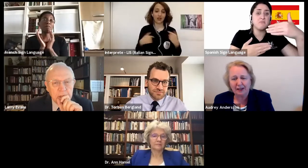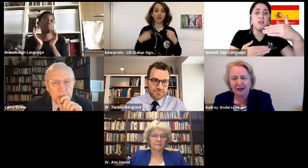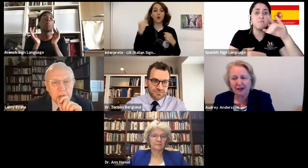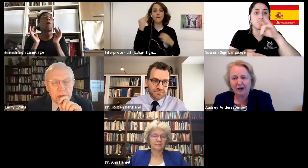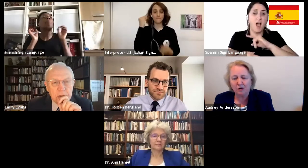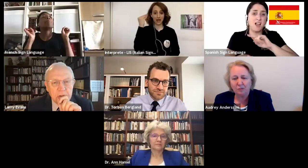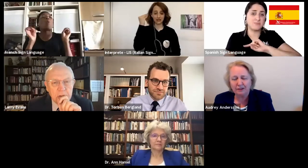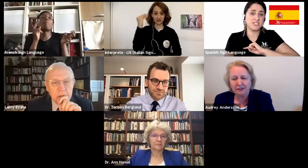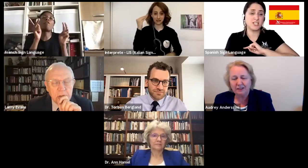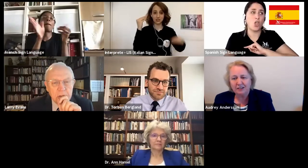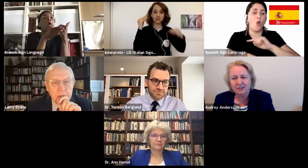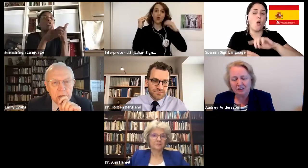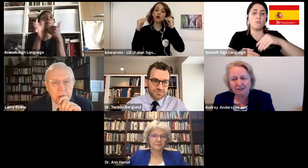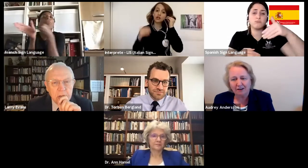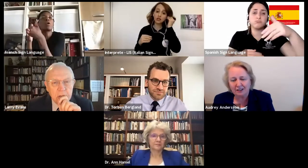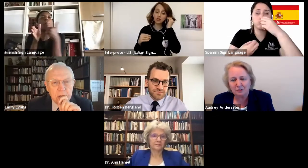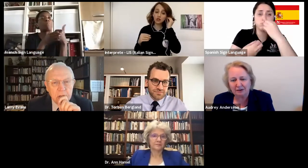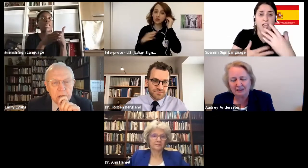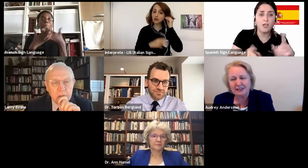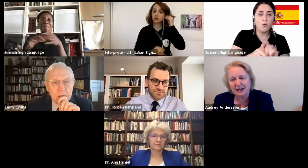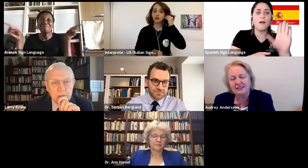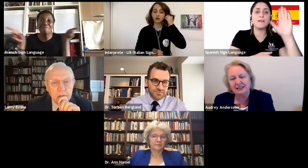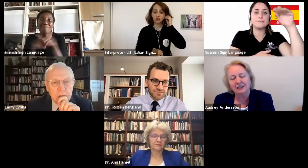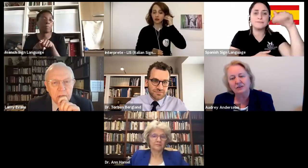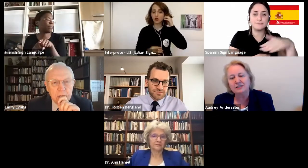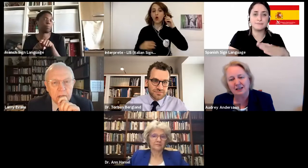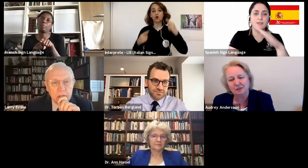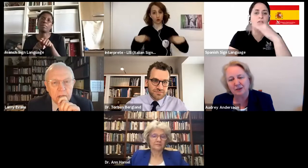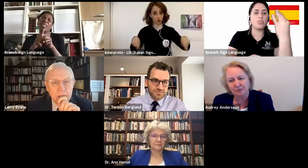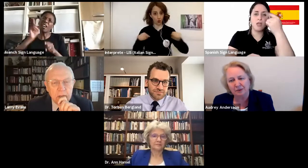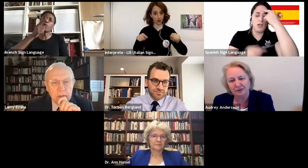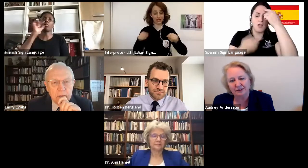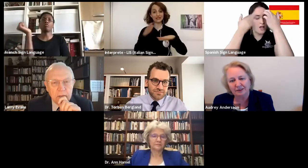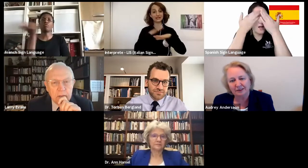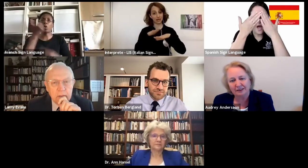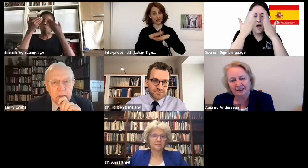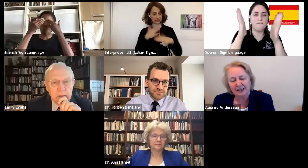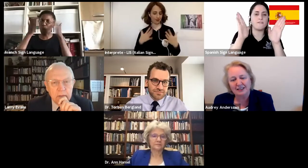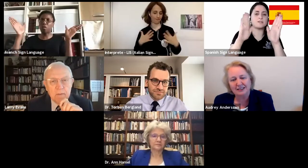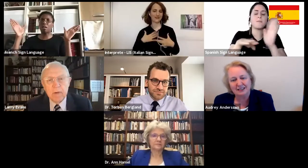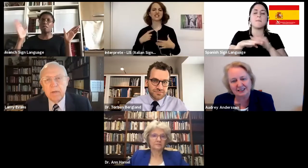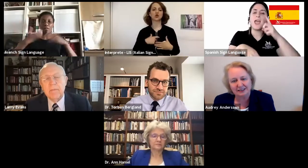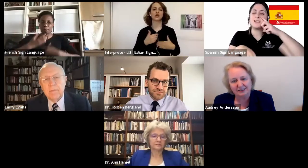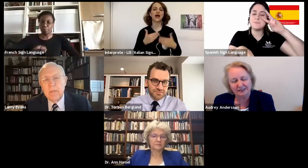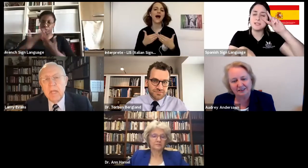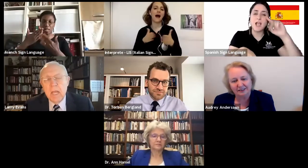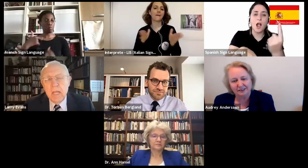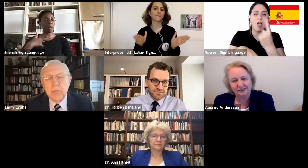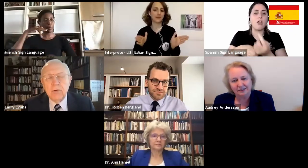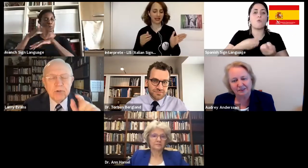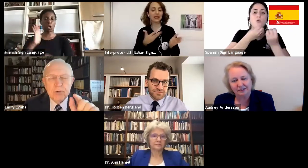to be open to share our experience and to get alongside people and to listen.